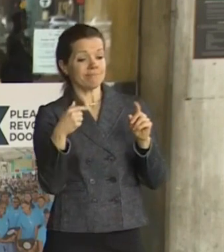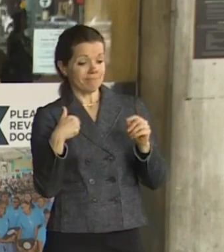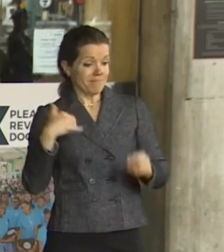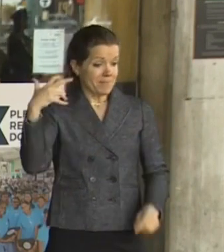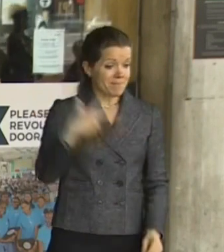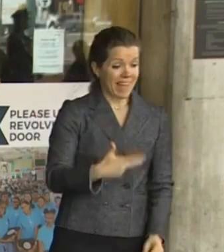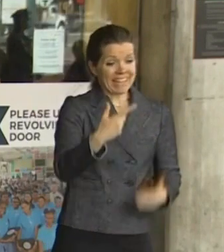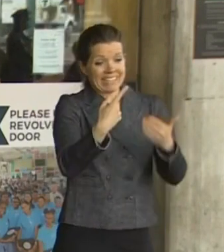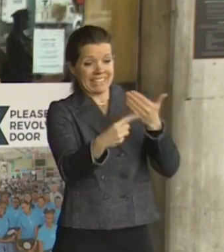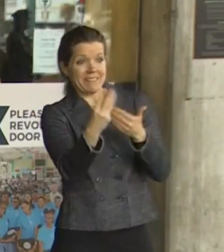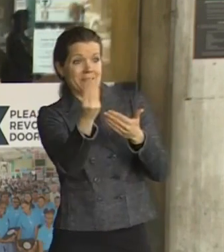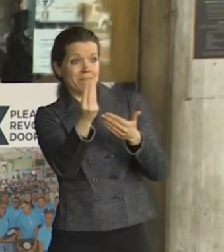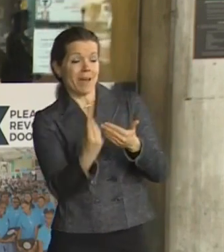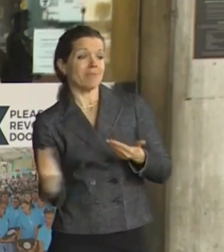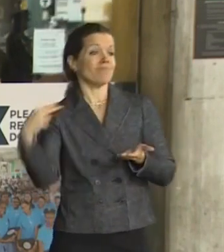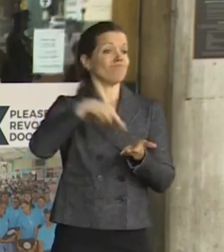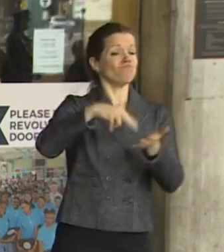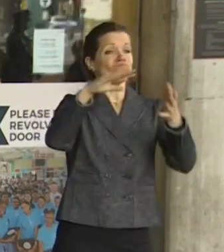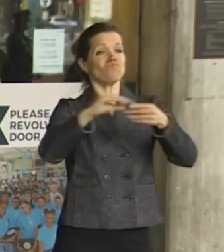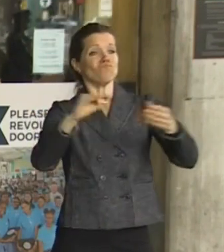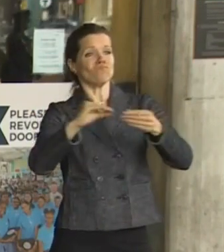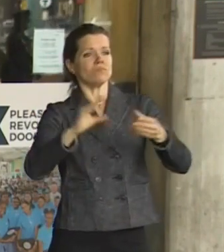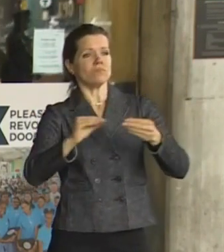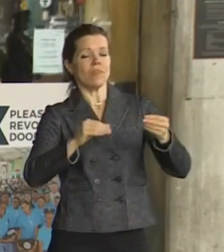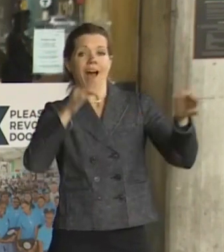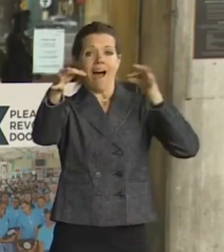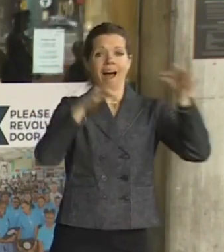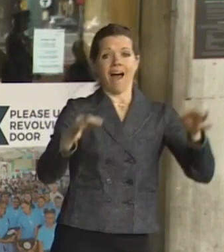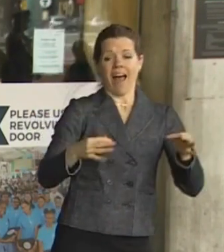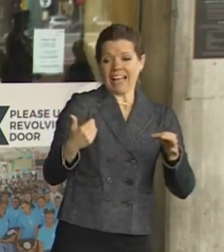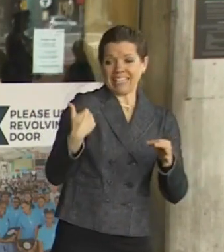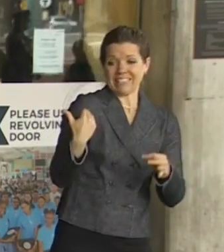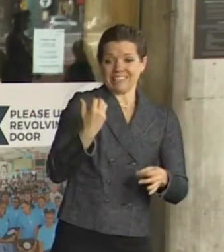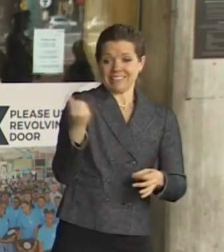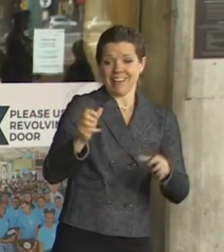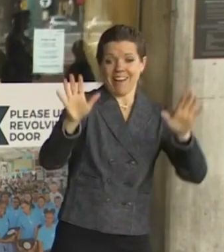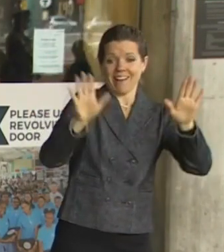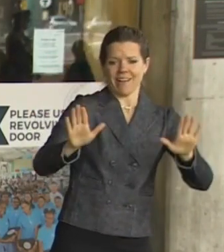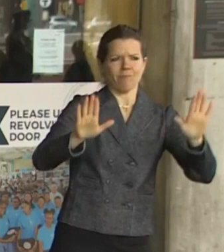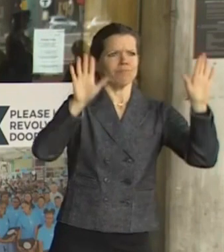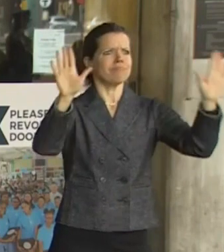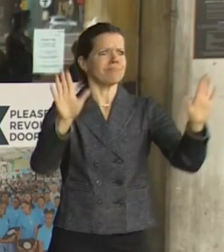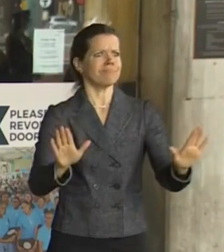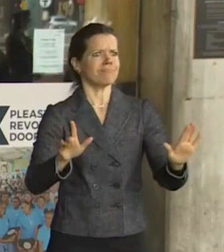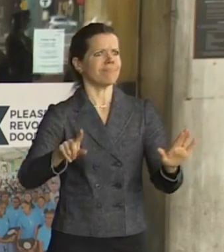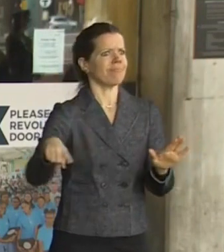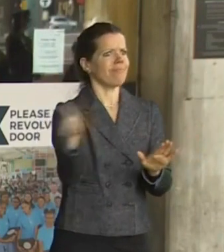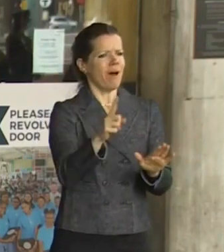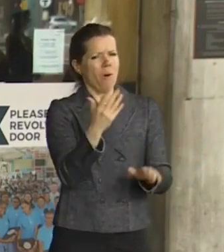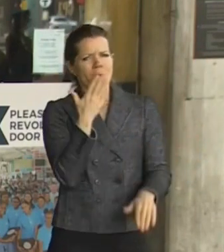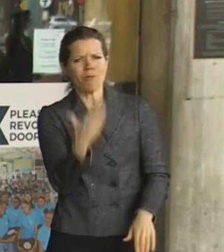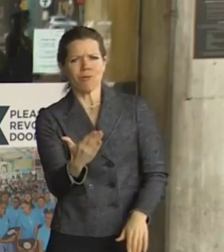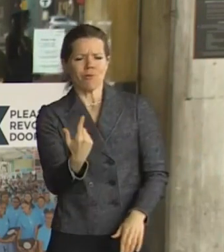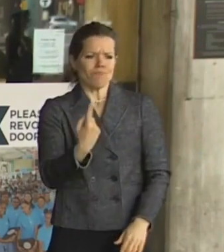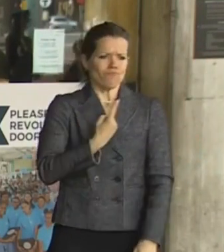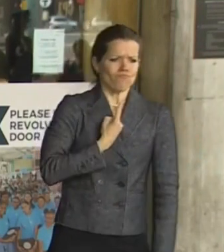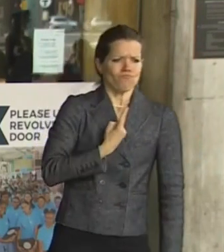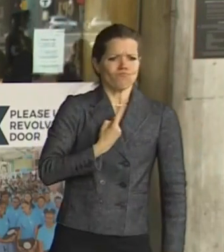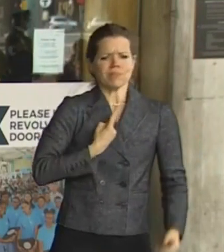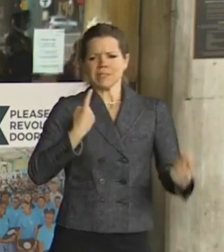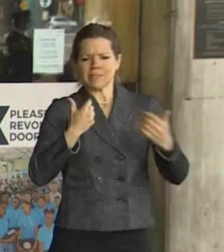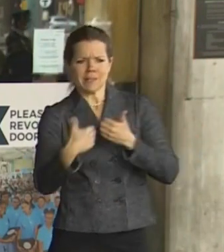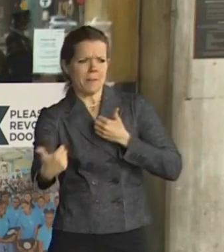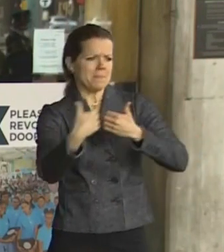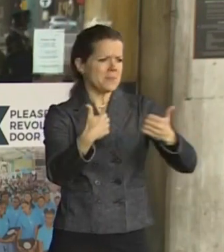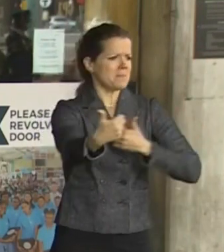do your part. What I'm repeating to everyone today is what I hear every day when people call City Hall or send me a note or send me an email